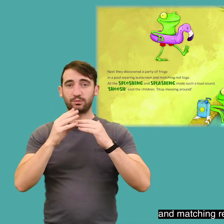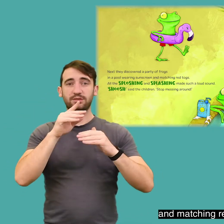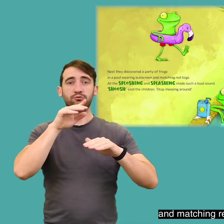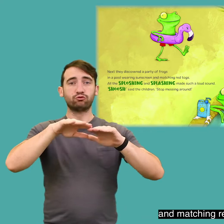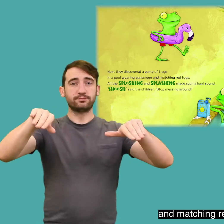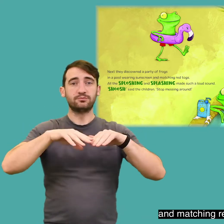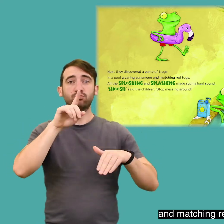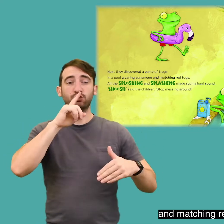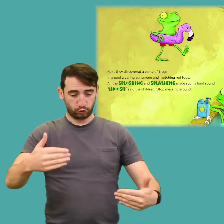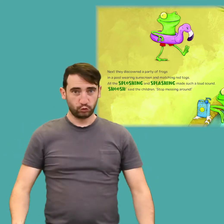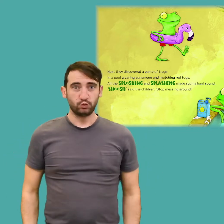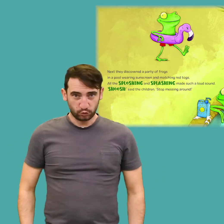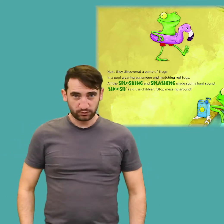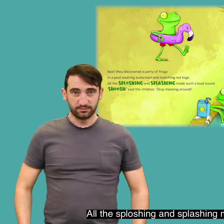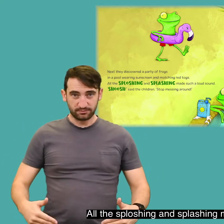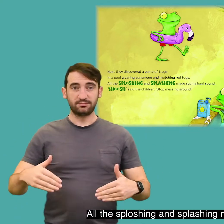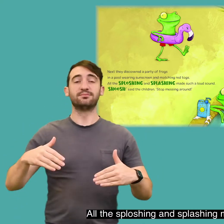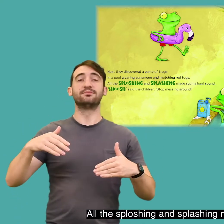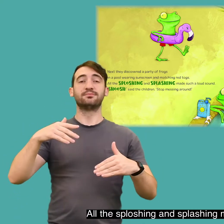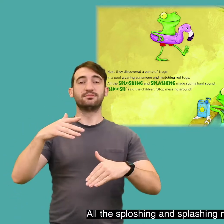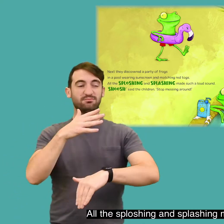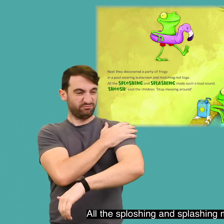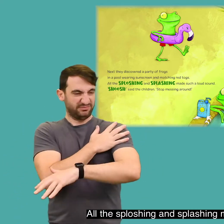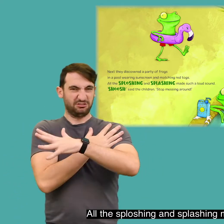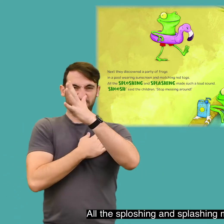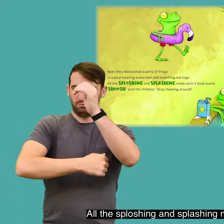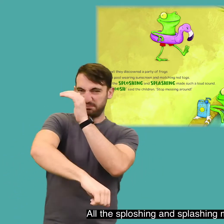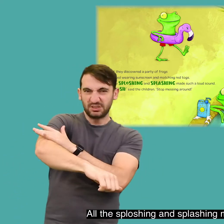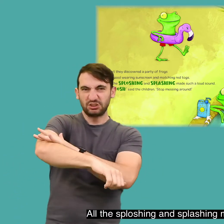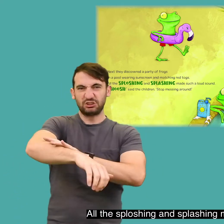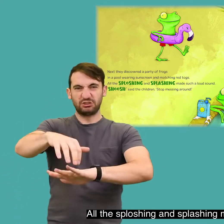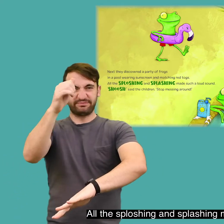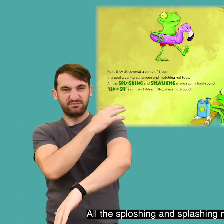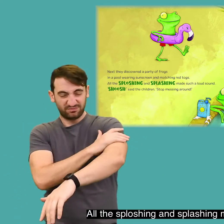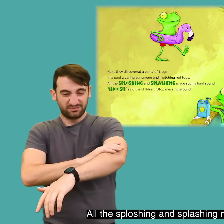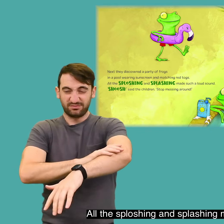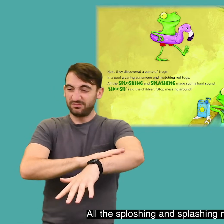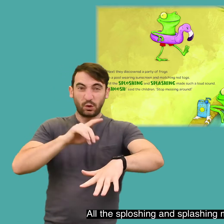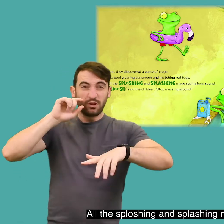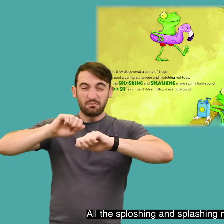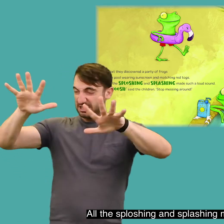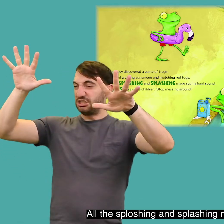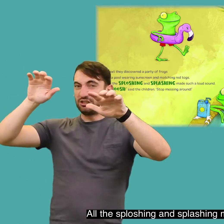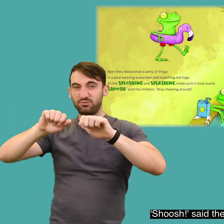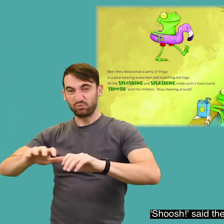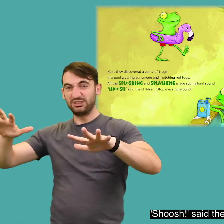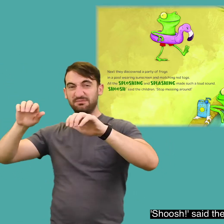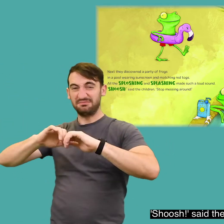togs. All the splashing and splashing made such a loud sound. Shush,